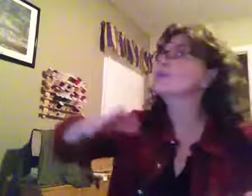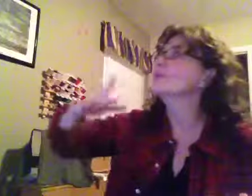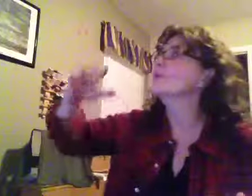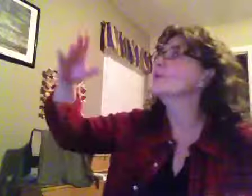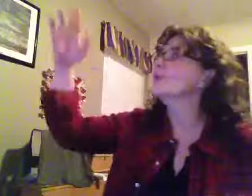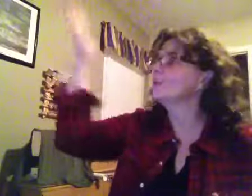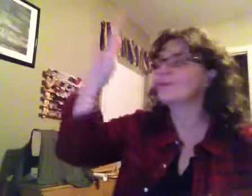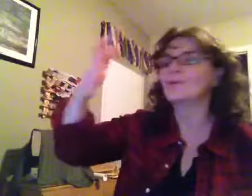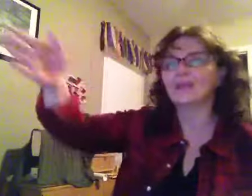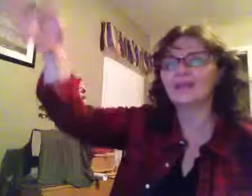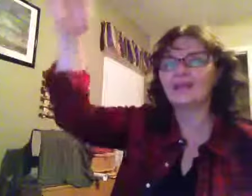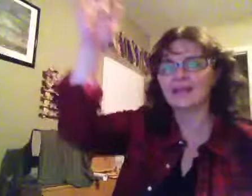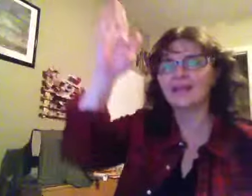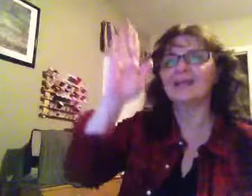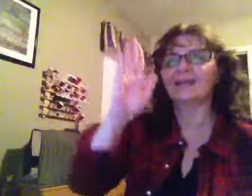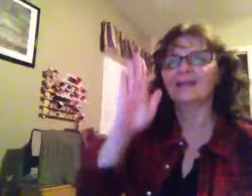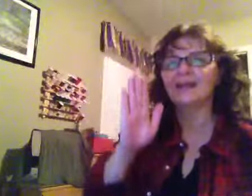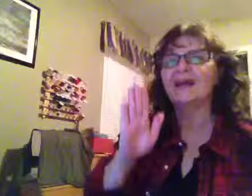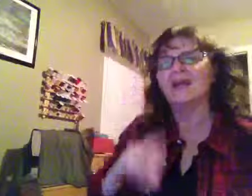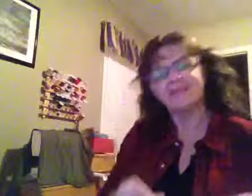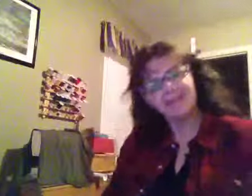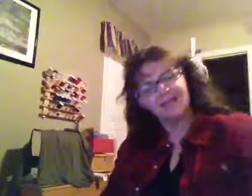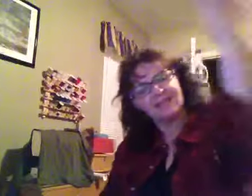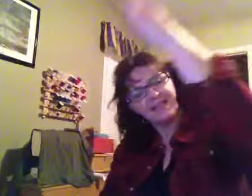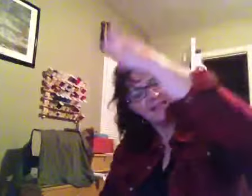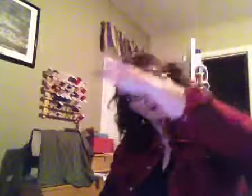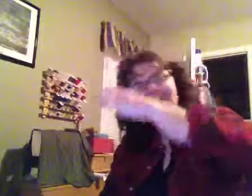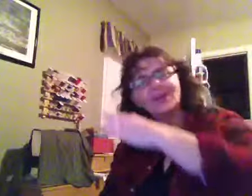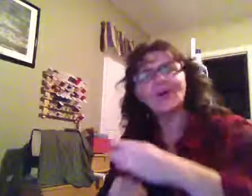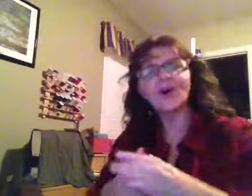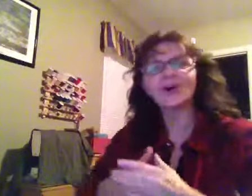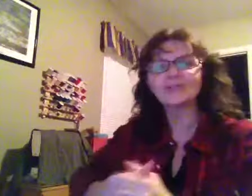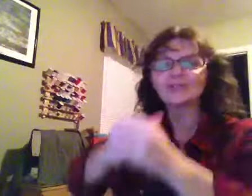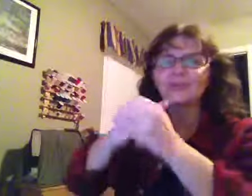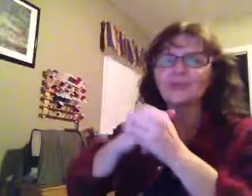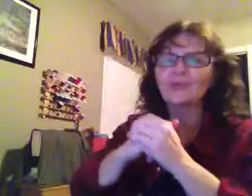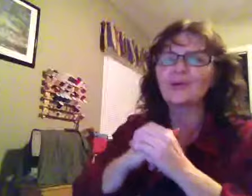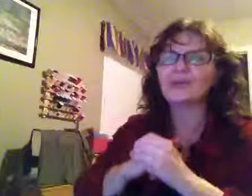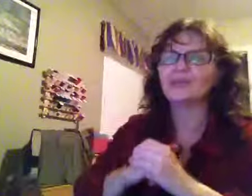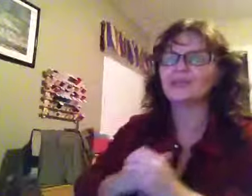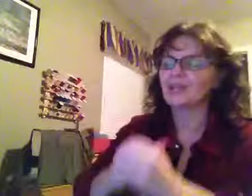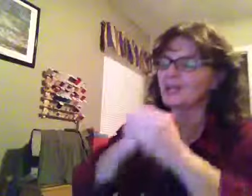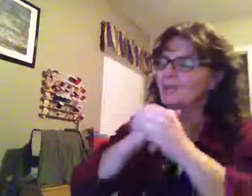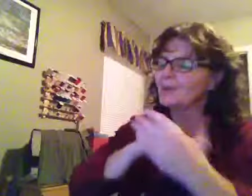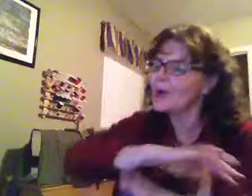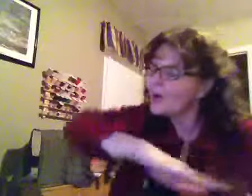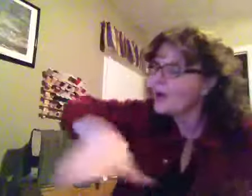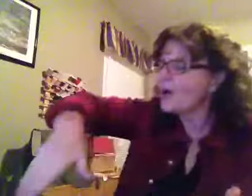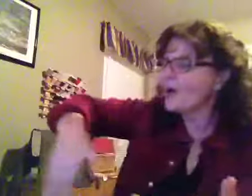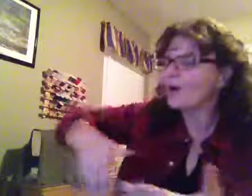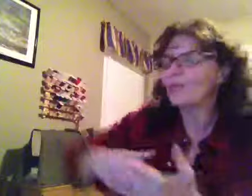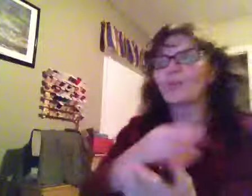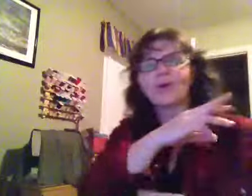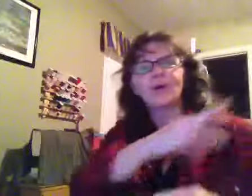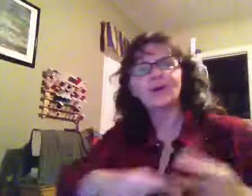glory he deserves. This is a call to worship, let it go